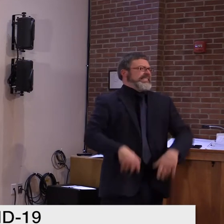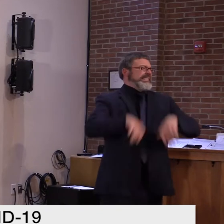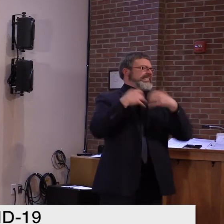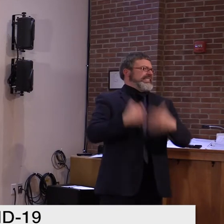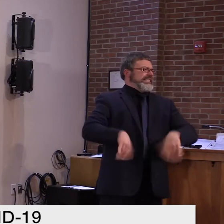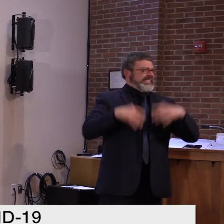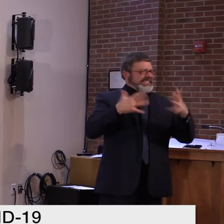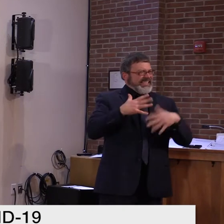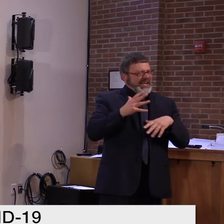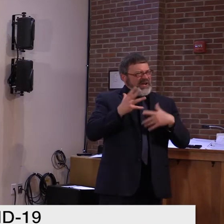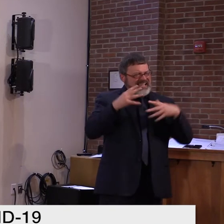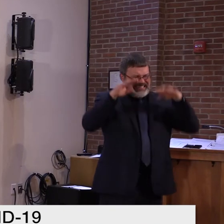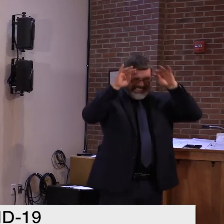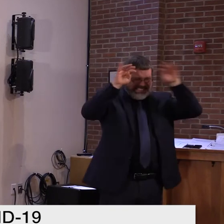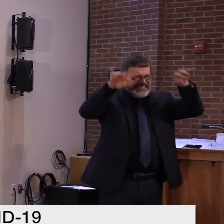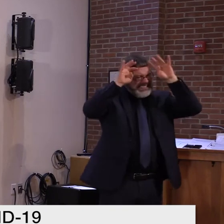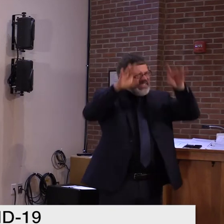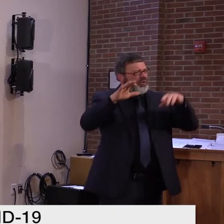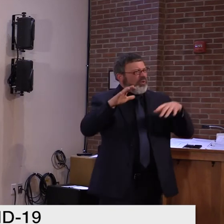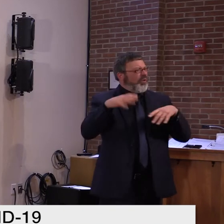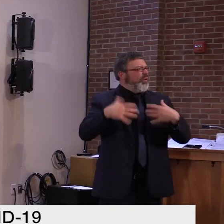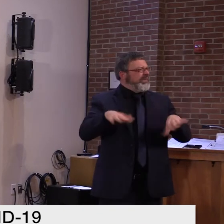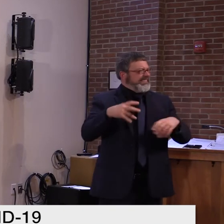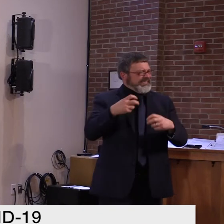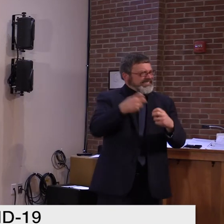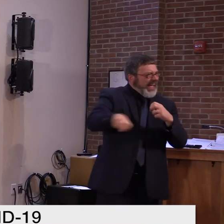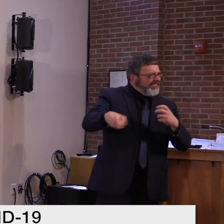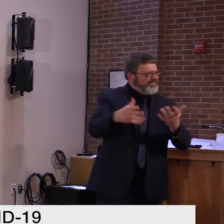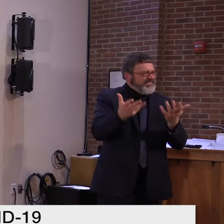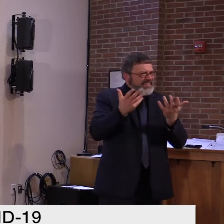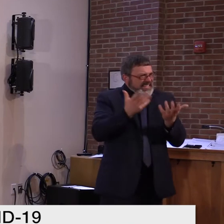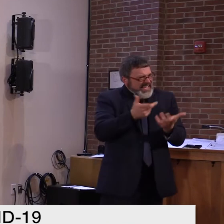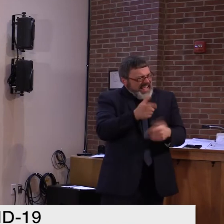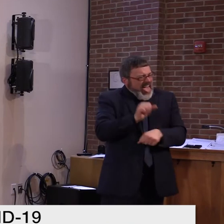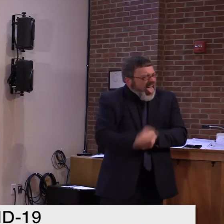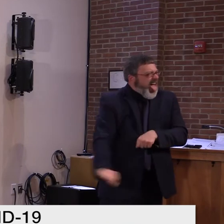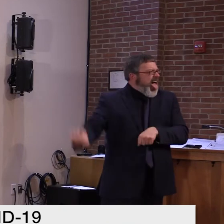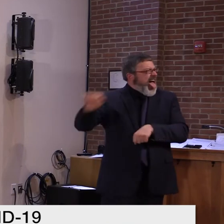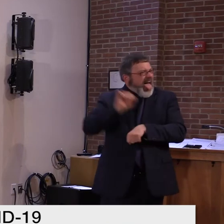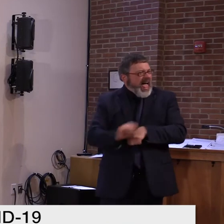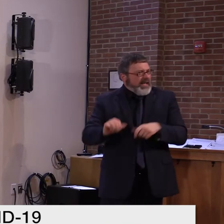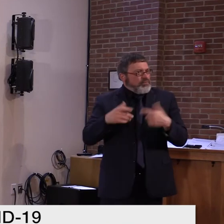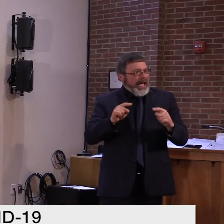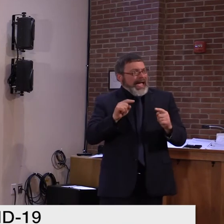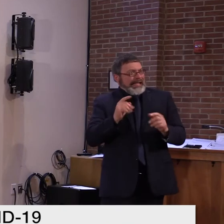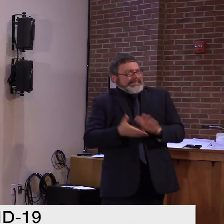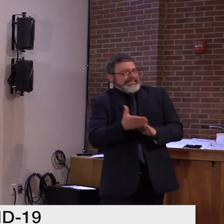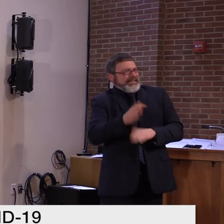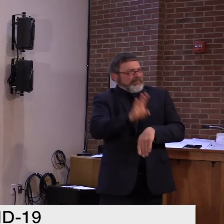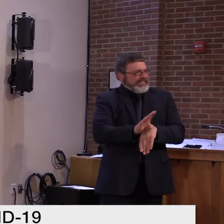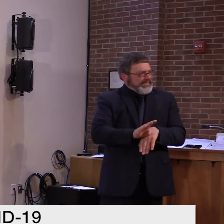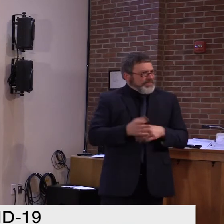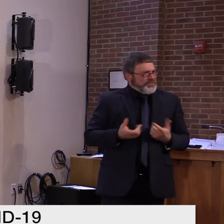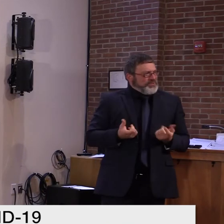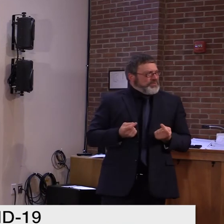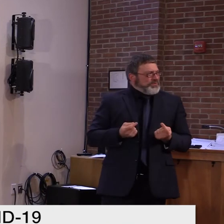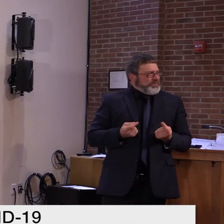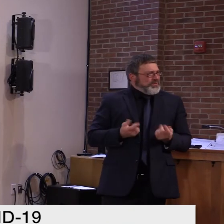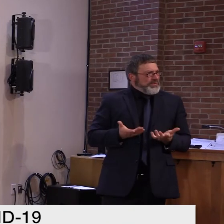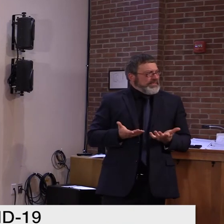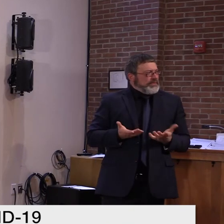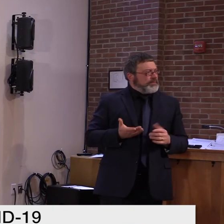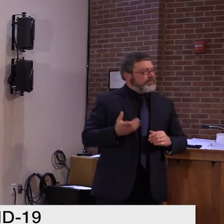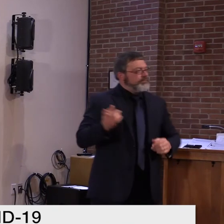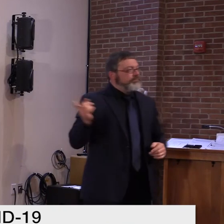tough. It's really tough on these people. Yeah. My heart goes out to all of those, particularly in businesses.